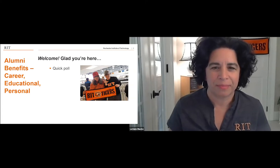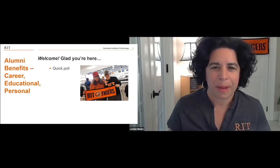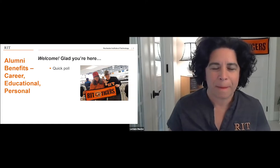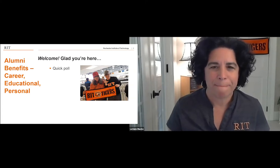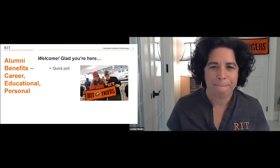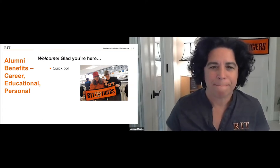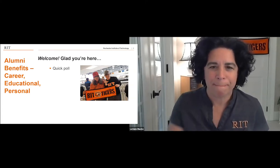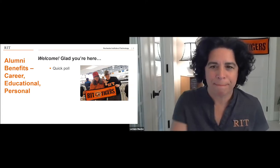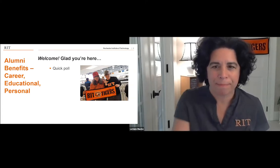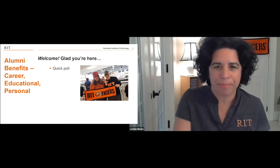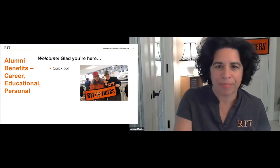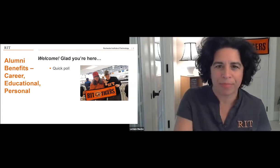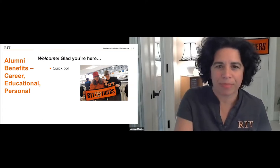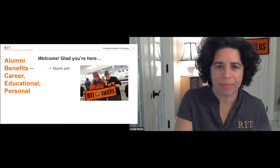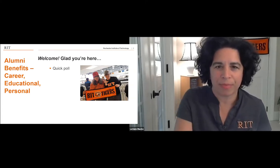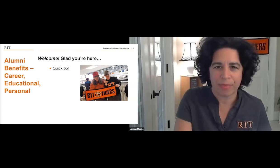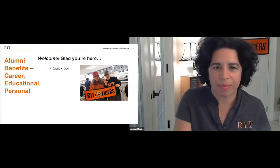Give you a minute to get that taken care of.